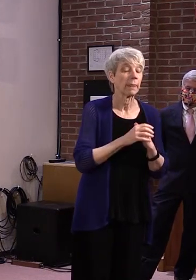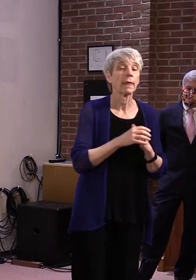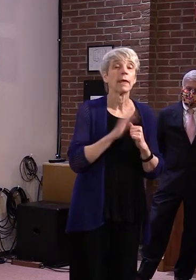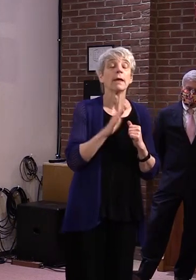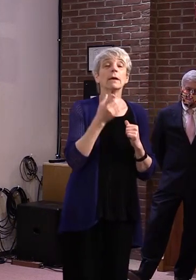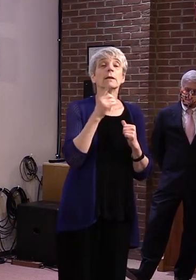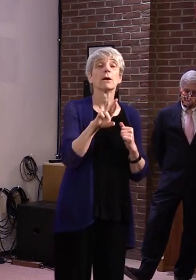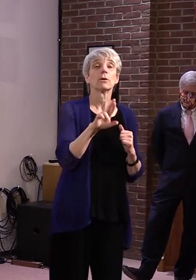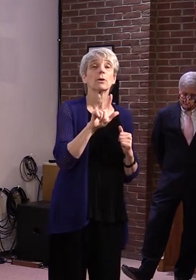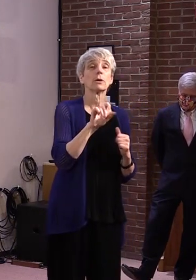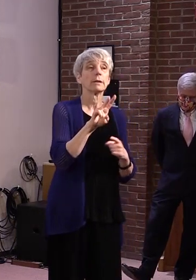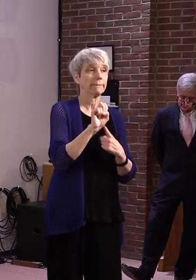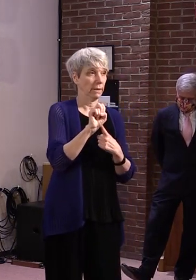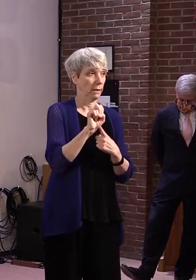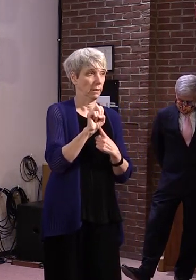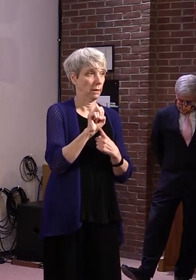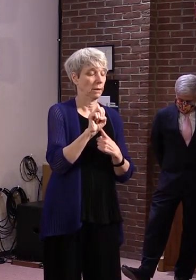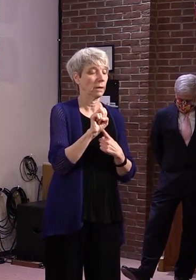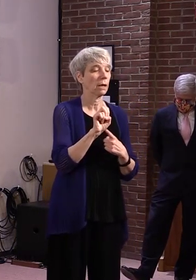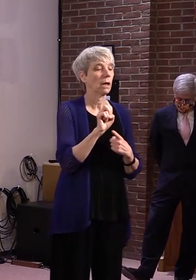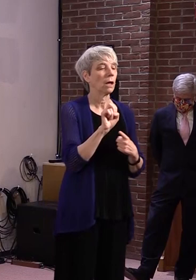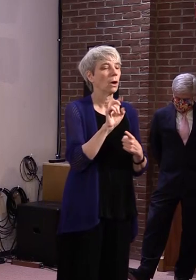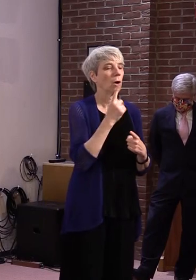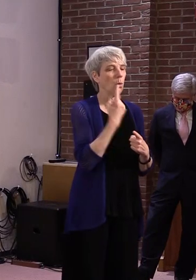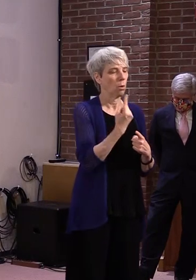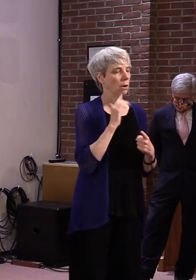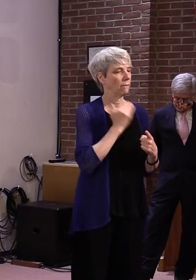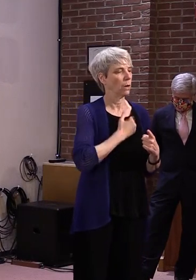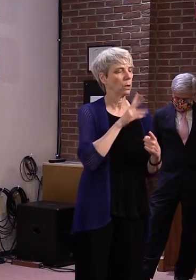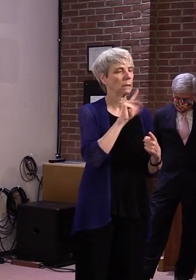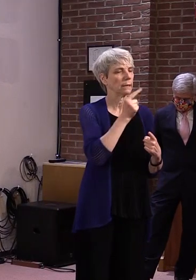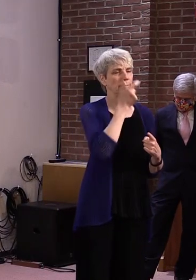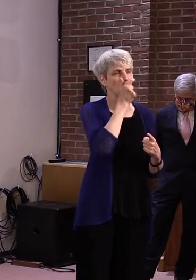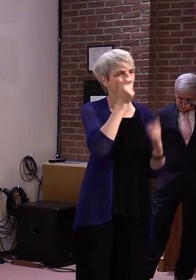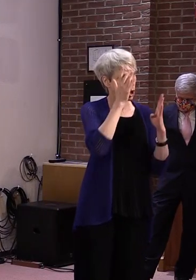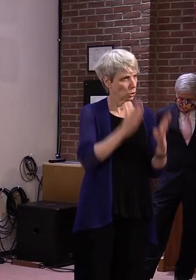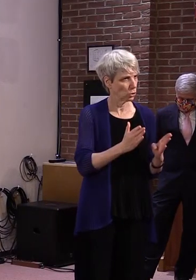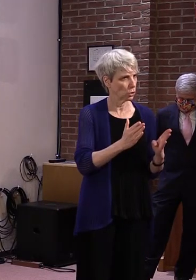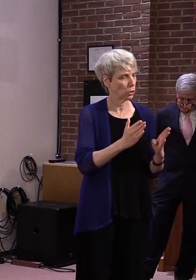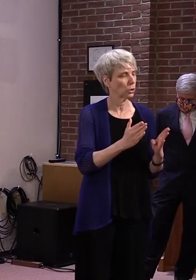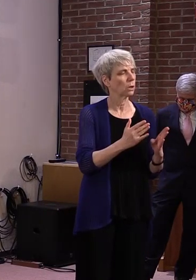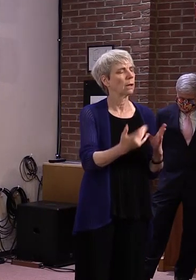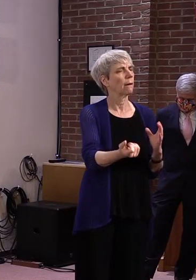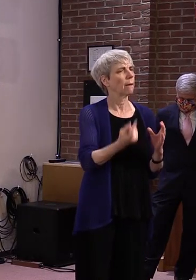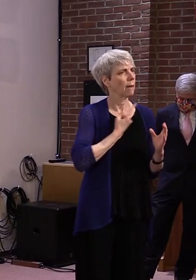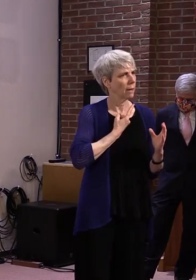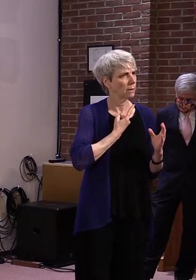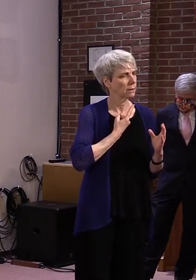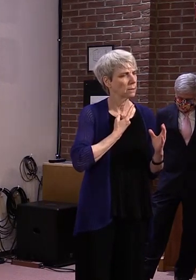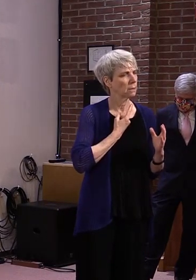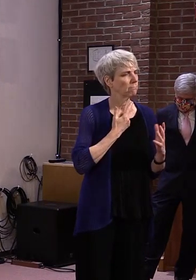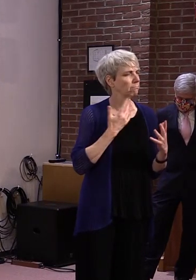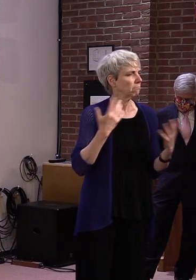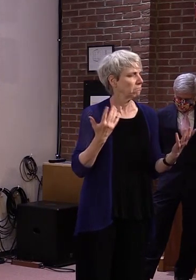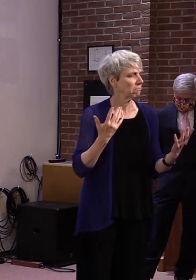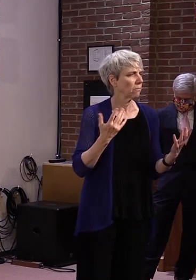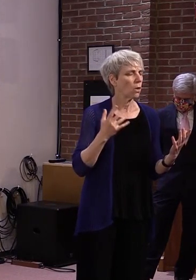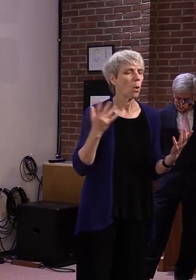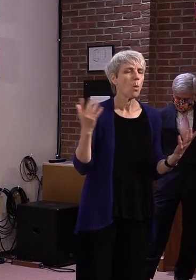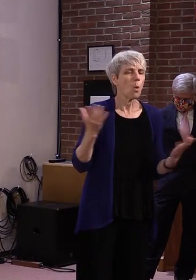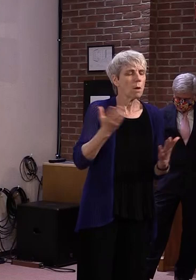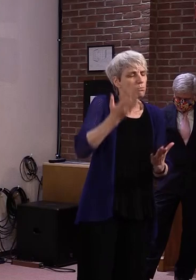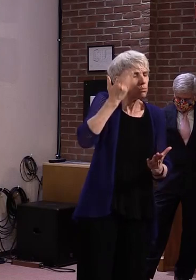Levine, I had a question from one of my viewers that said, what direct proof do you have